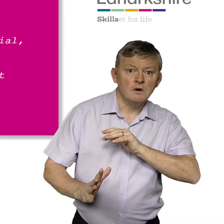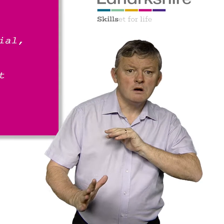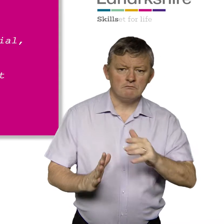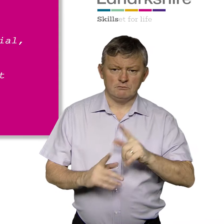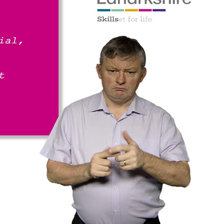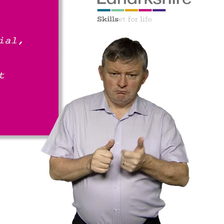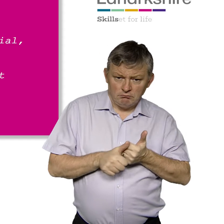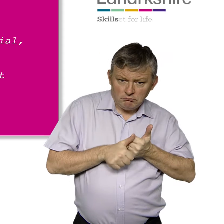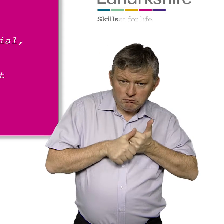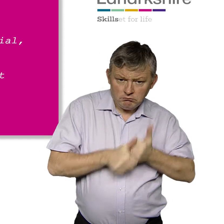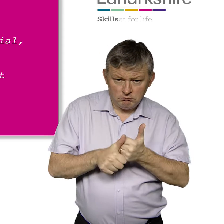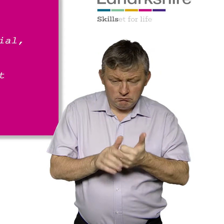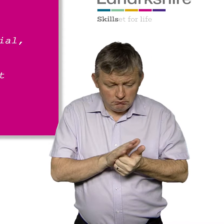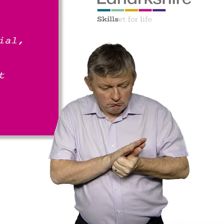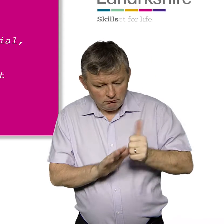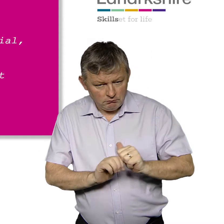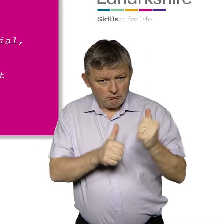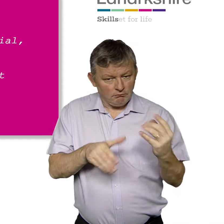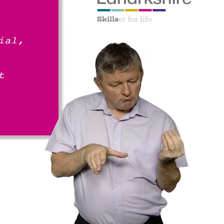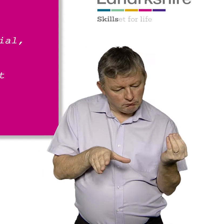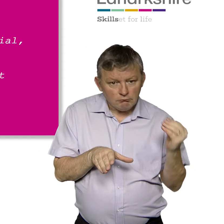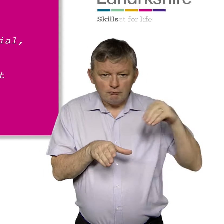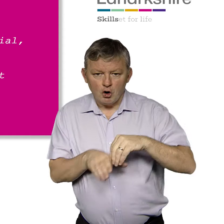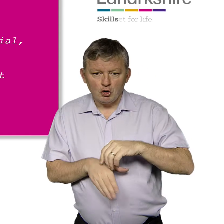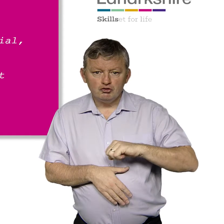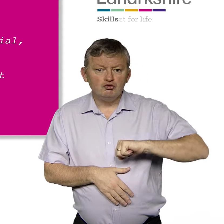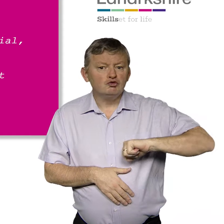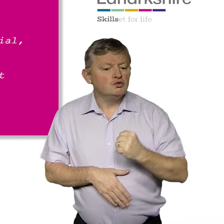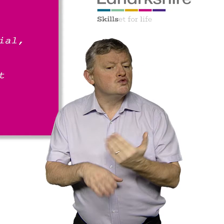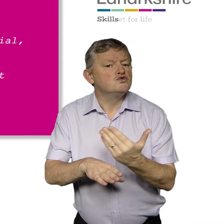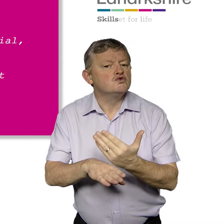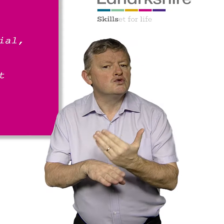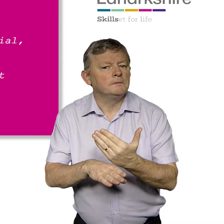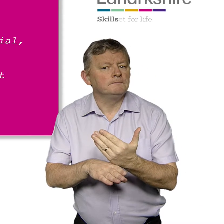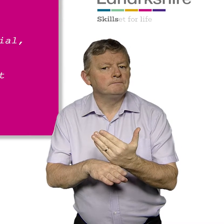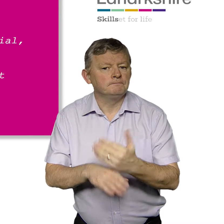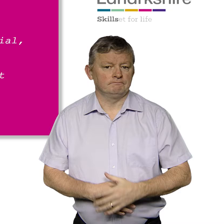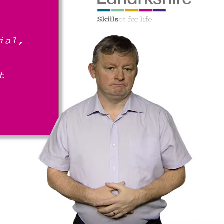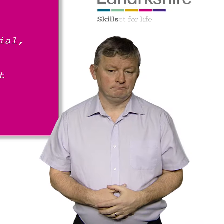BSL users will be supported to develop the skills they need to become valued members of the Scottish workforce